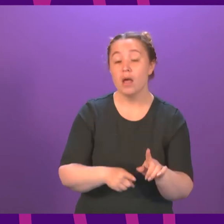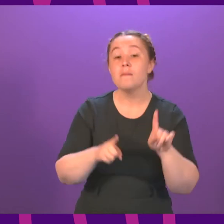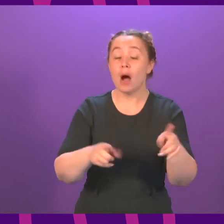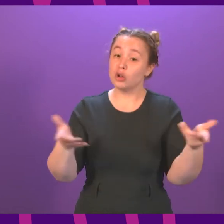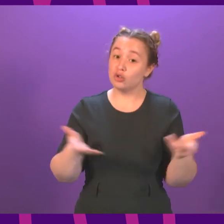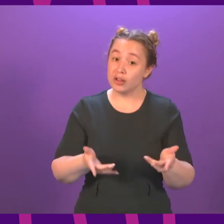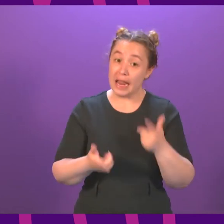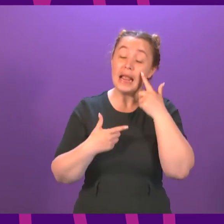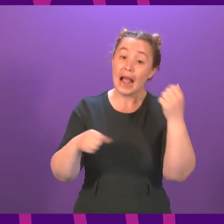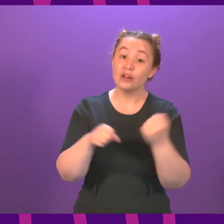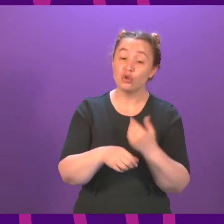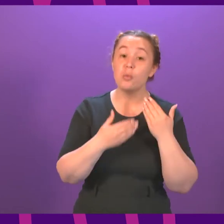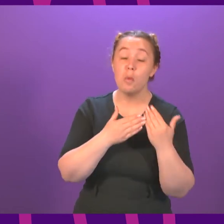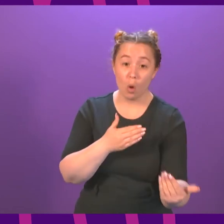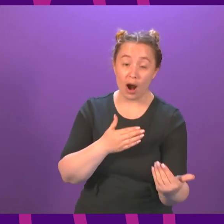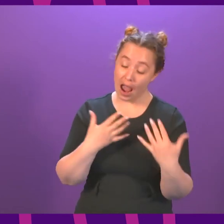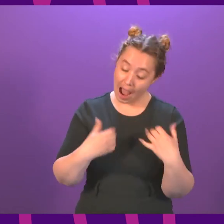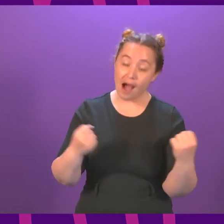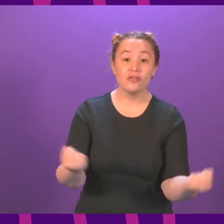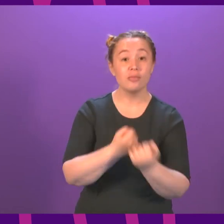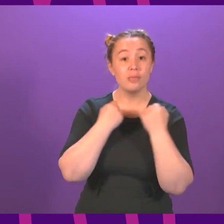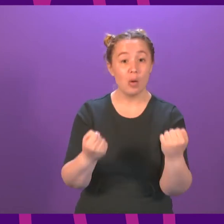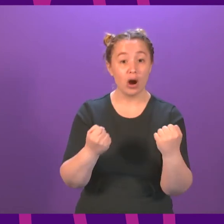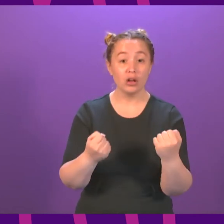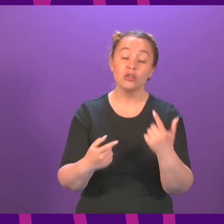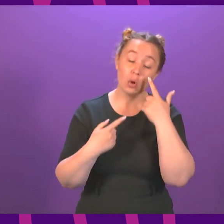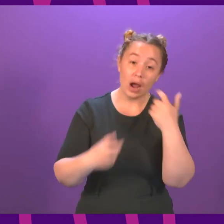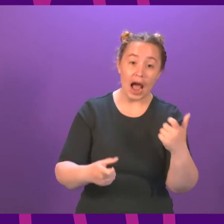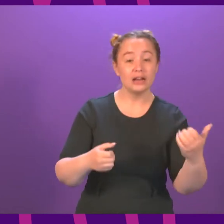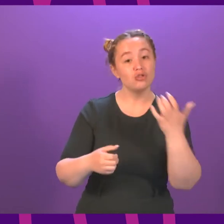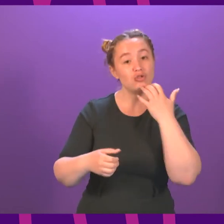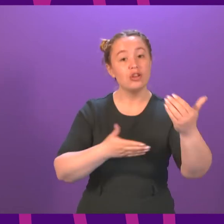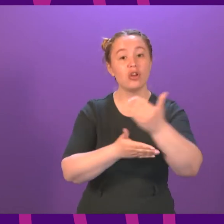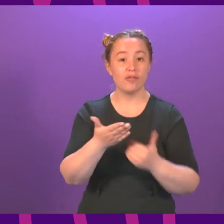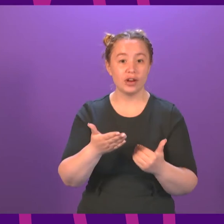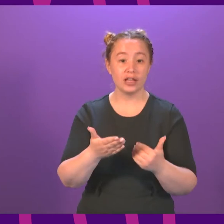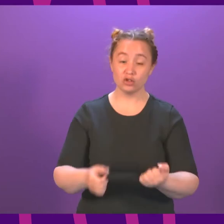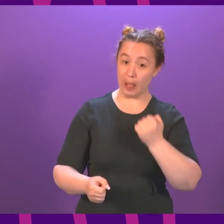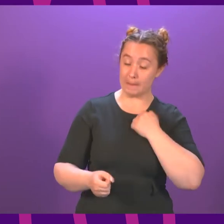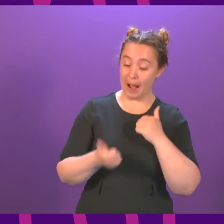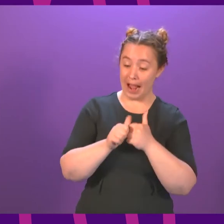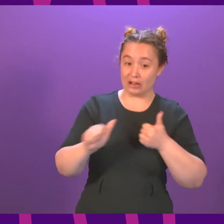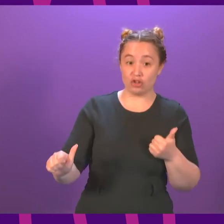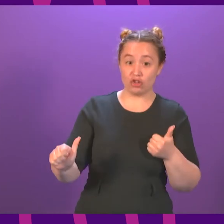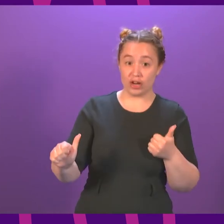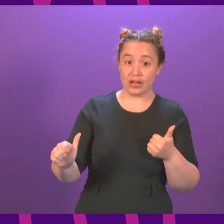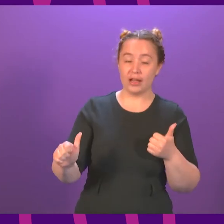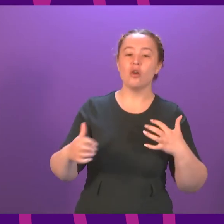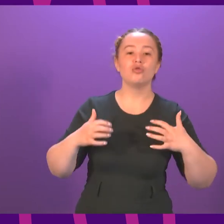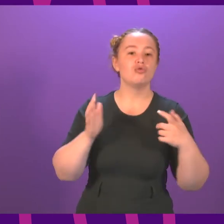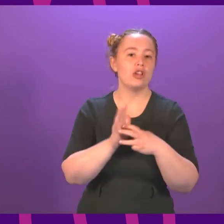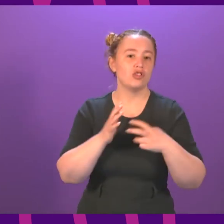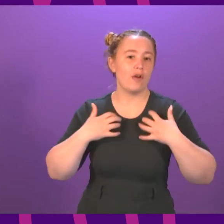Scotland with the powers that we have to secure a green recovery. Look at the industry I come from, as noted in my register of interests.